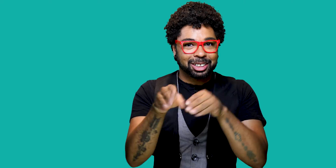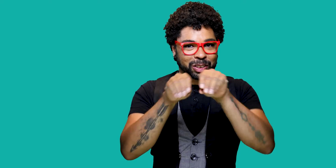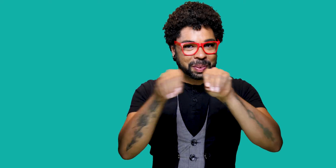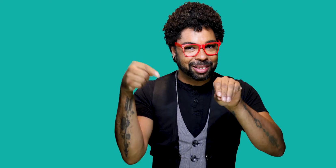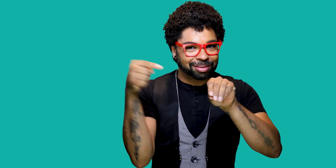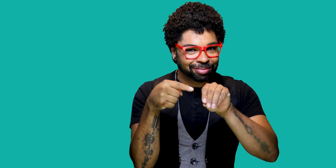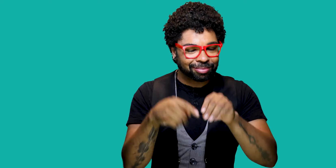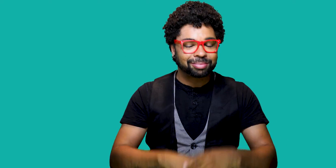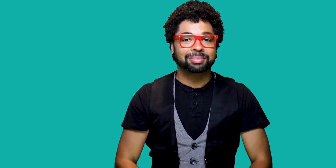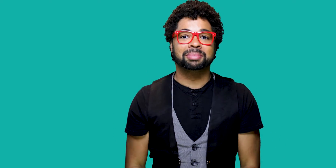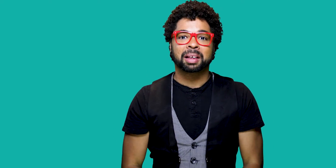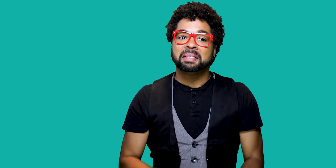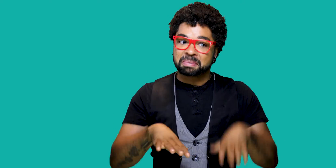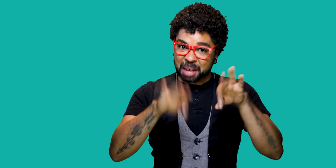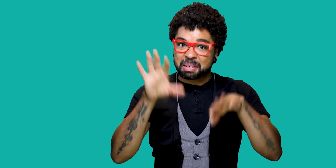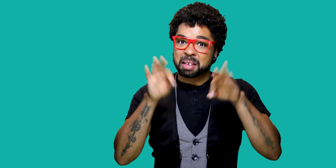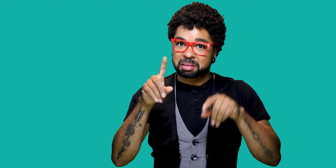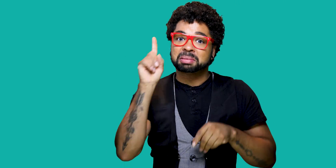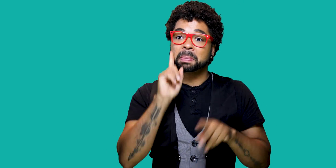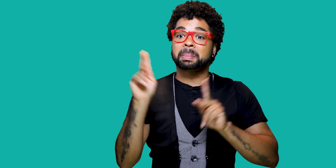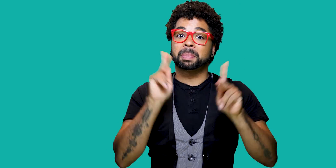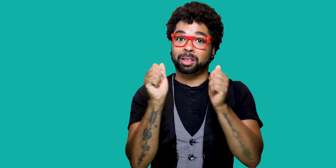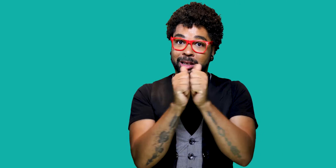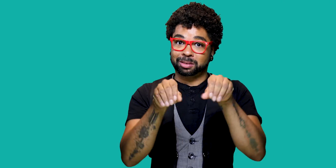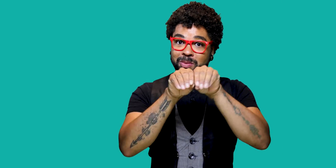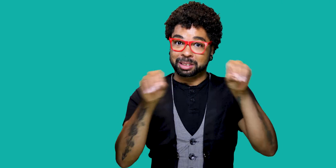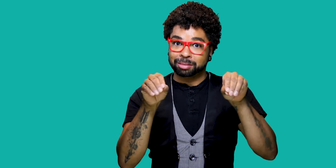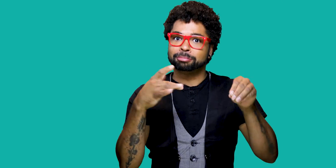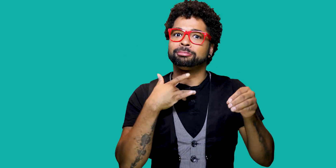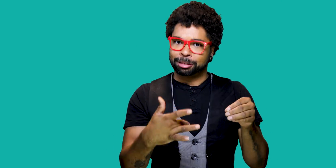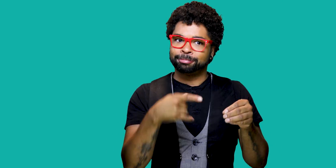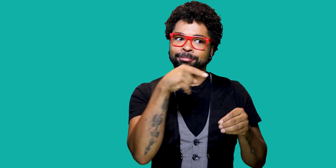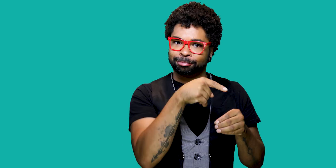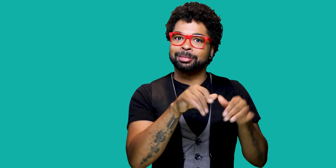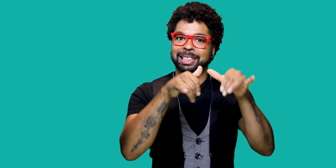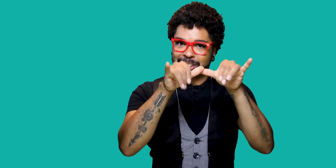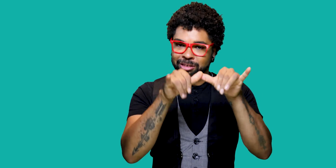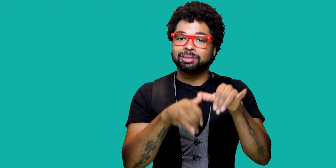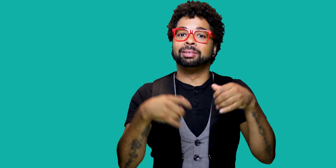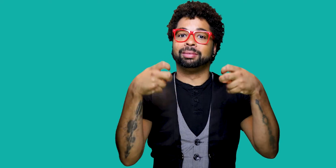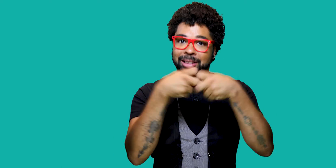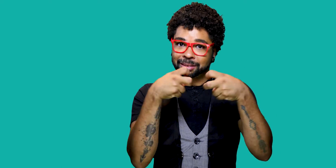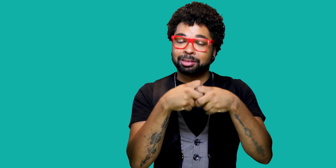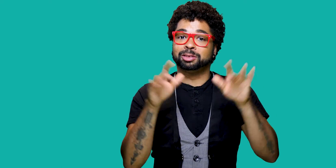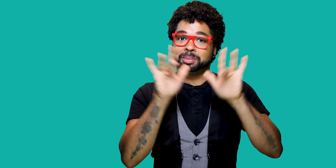field of study their degree is in. Deaf people with degrees in engineering, physics, or computer science tend to have good